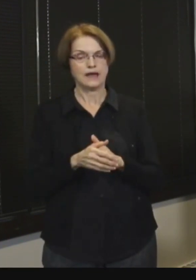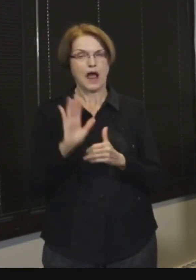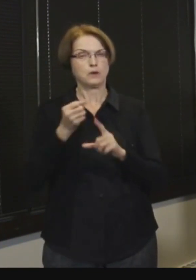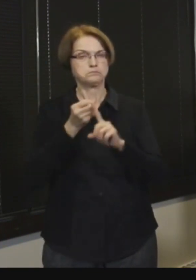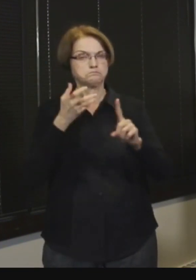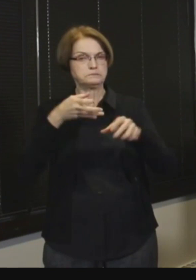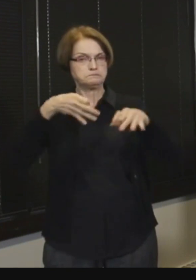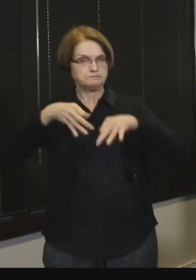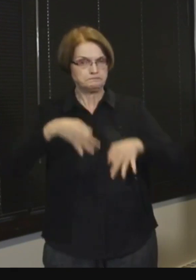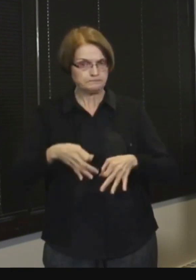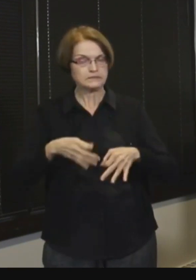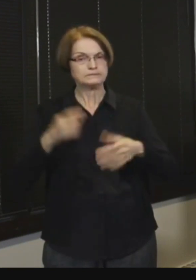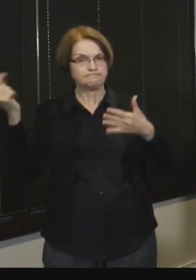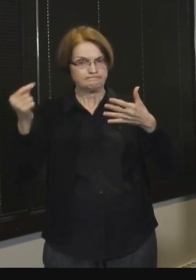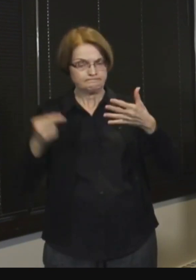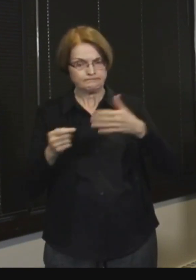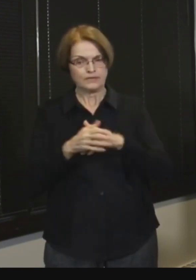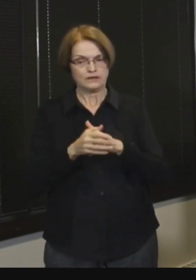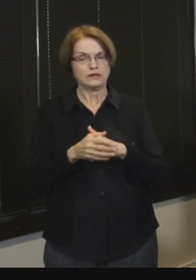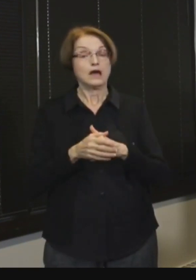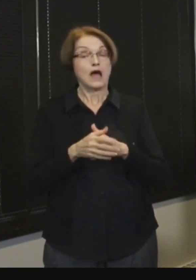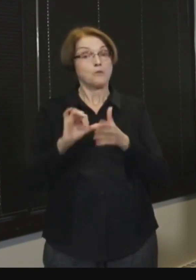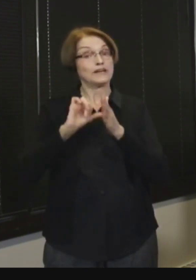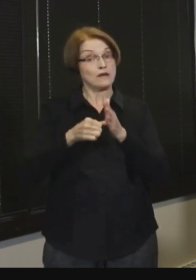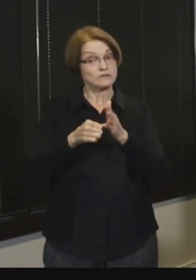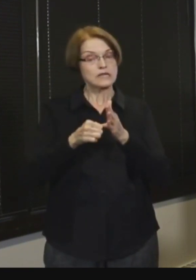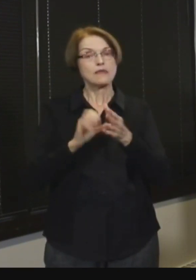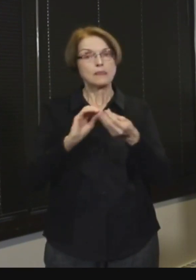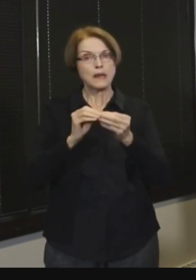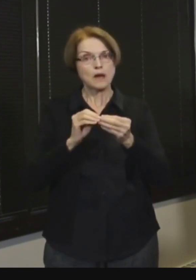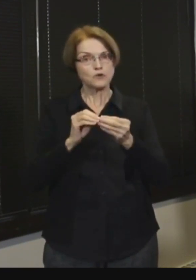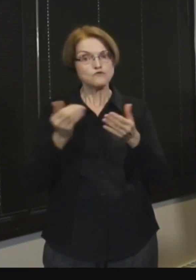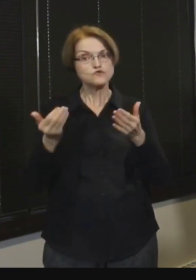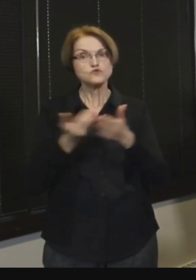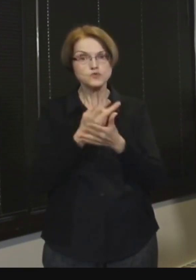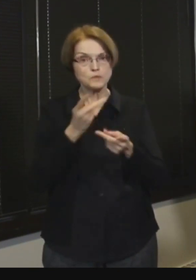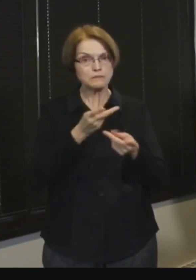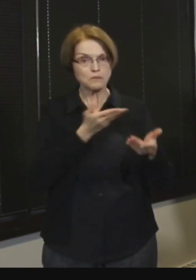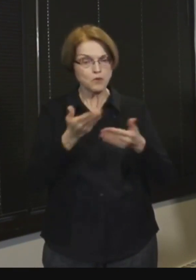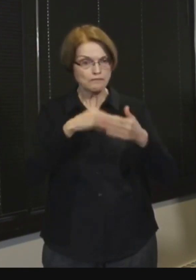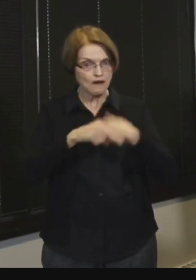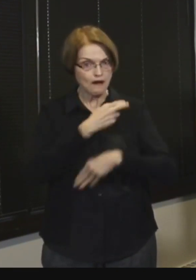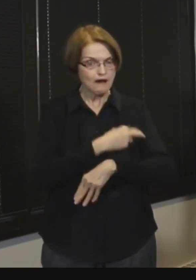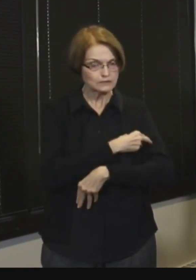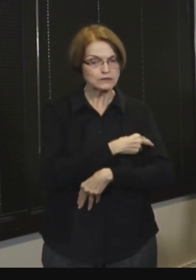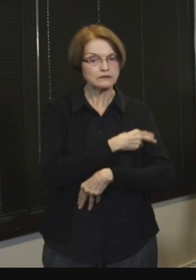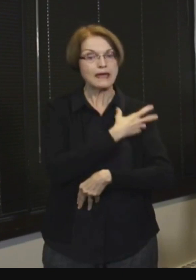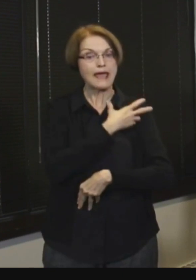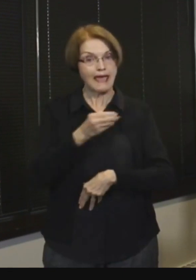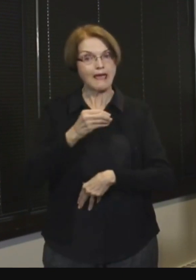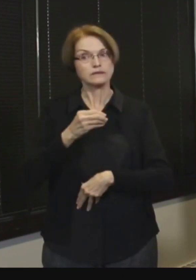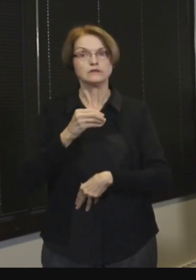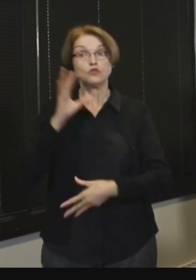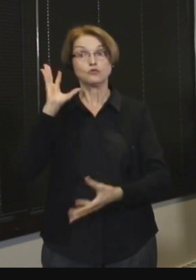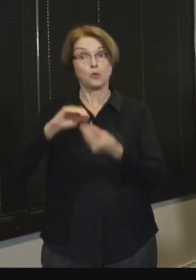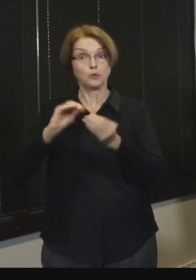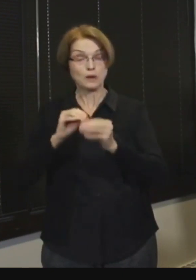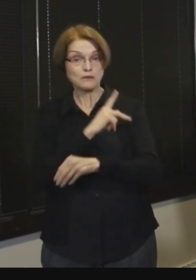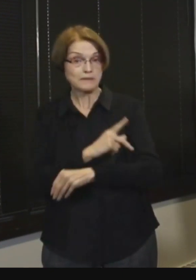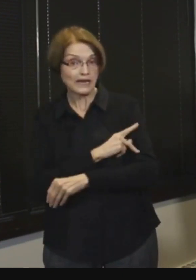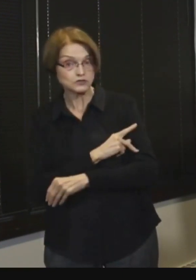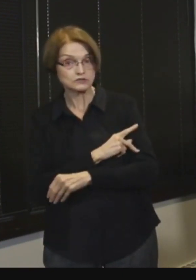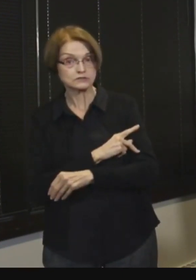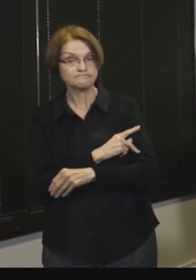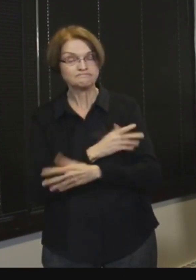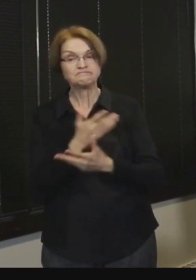that, I want to emphasize that the number of admissions and the number of total patients, whether we are a few patients up or a few